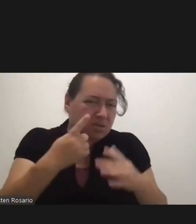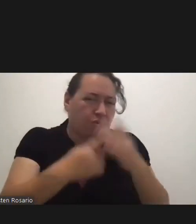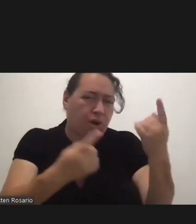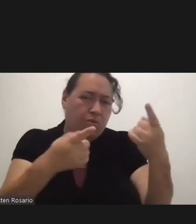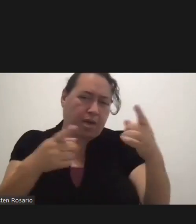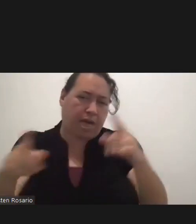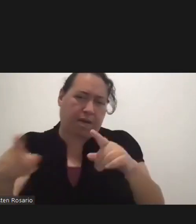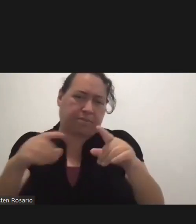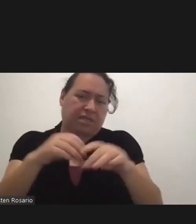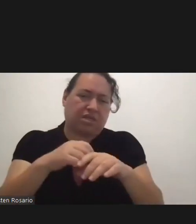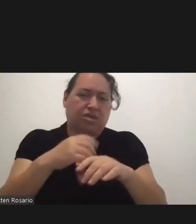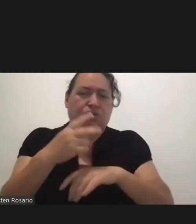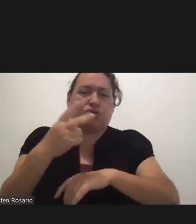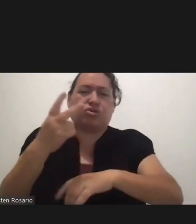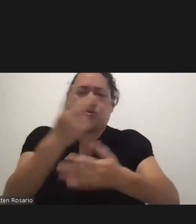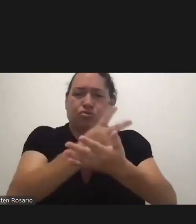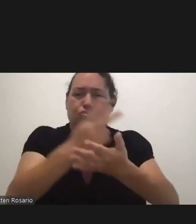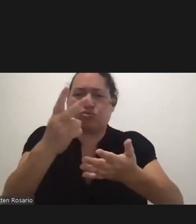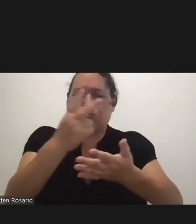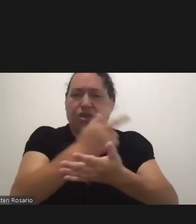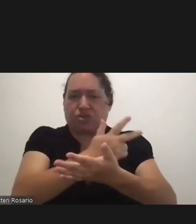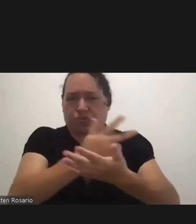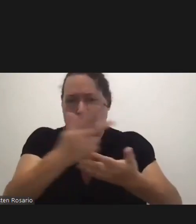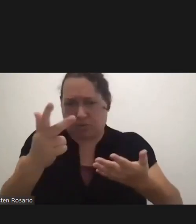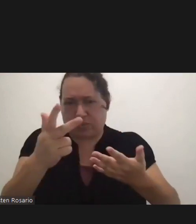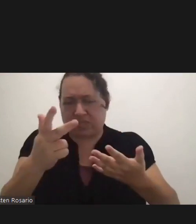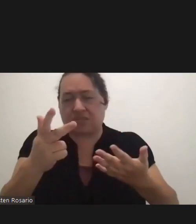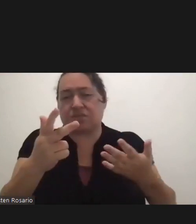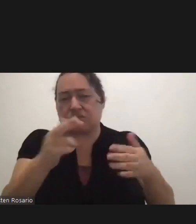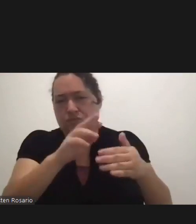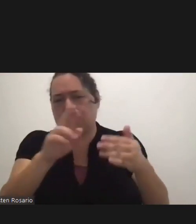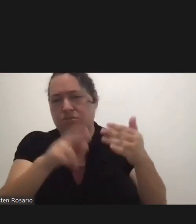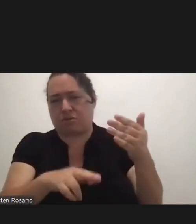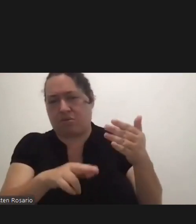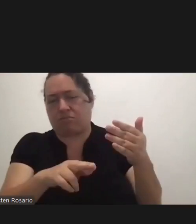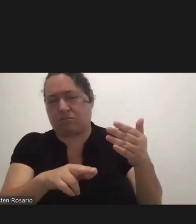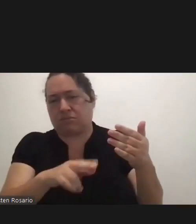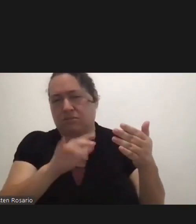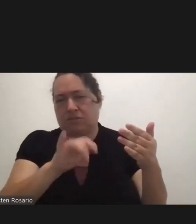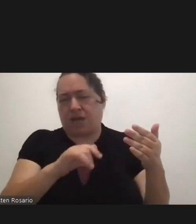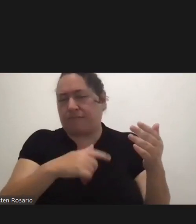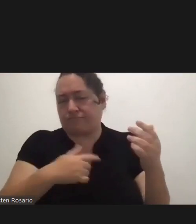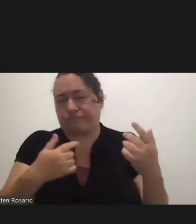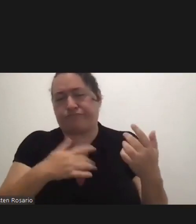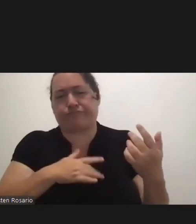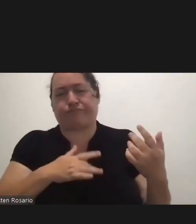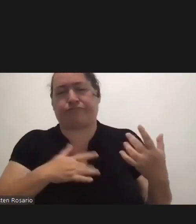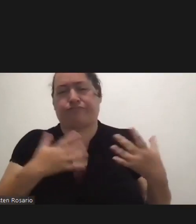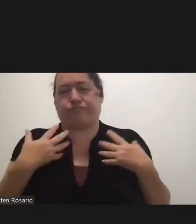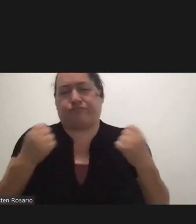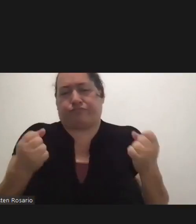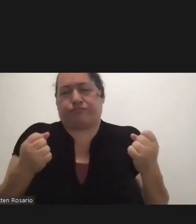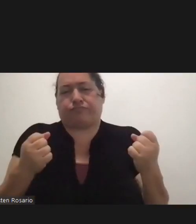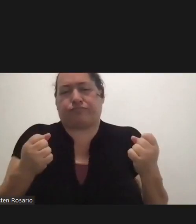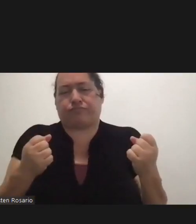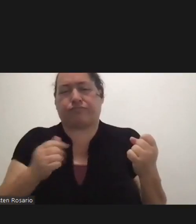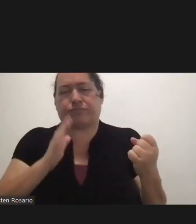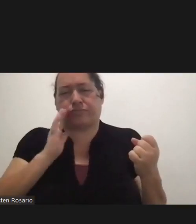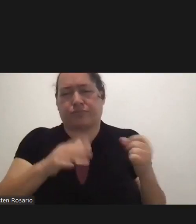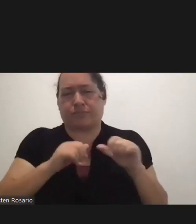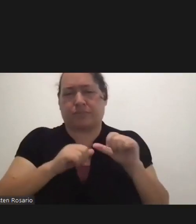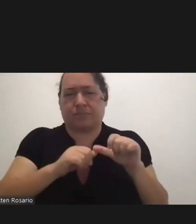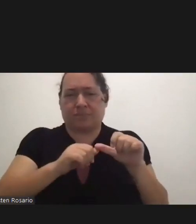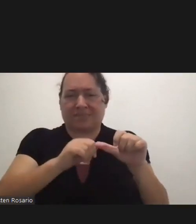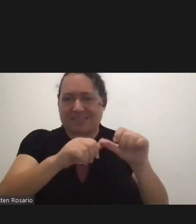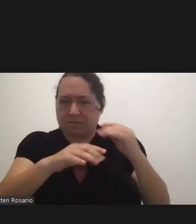next two to three weeks as a result of this. I am confident that we will continue to stay where we